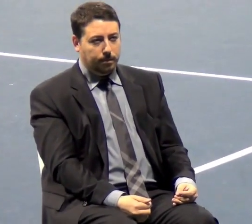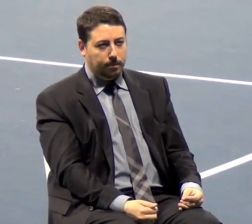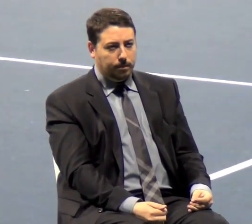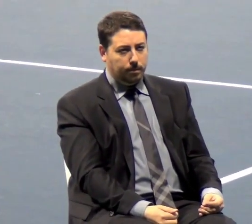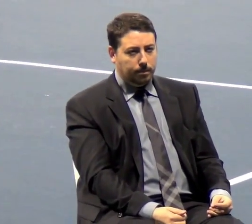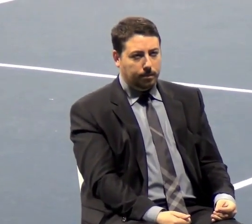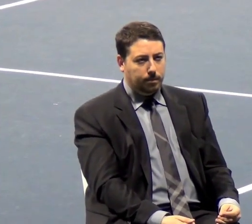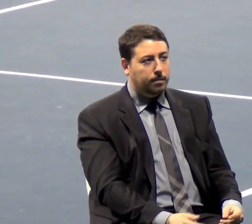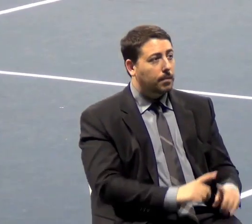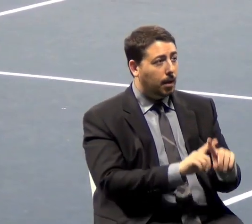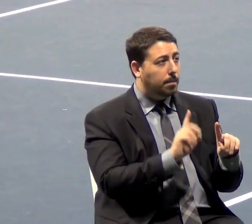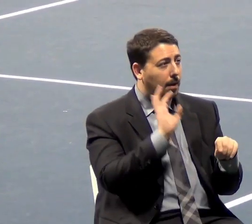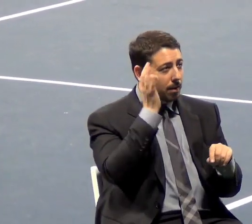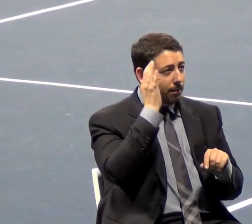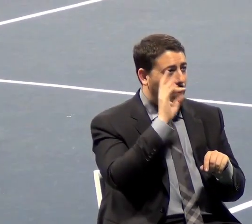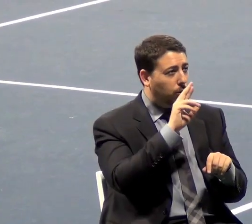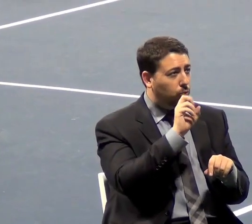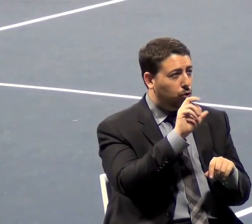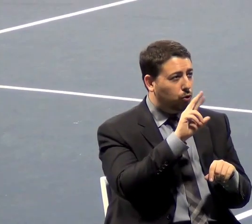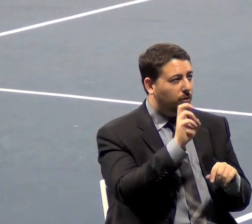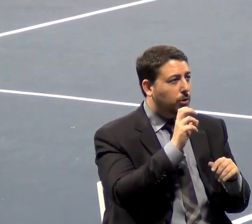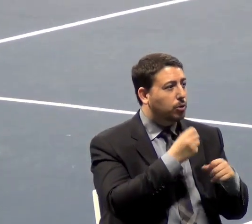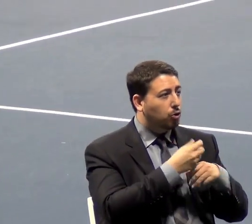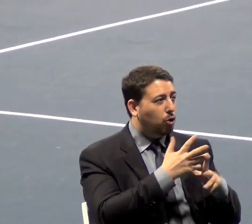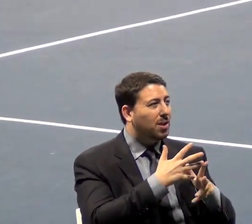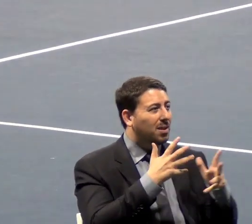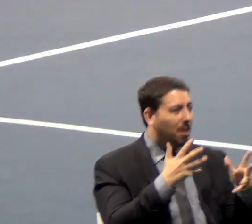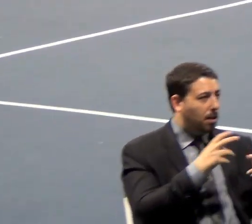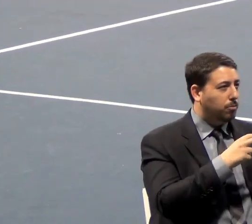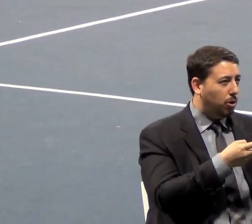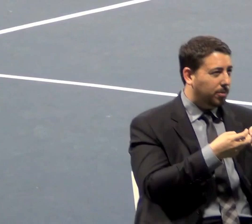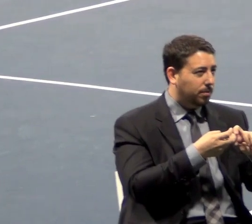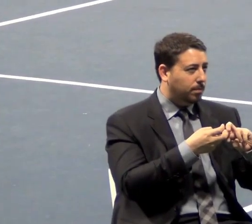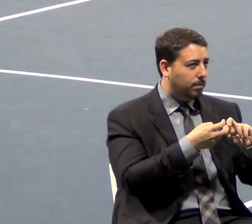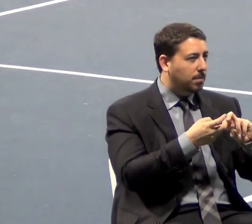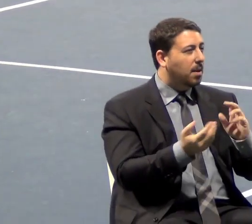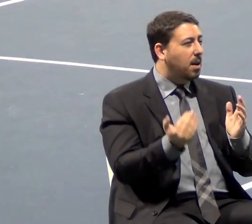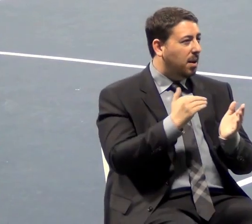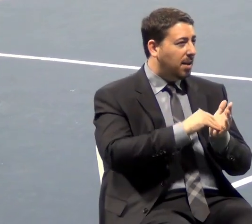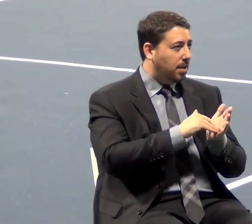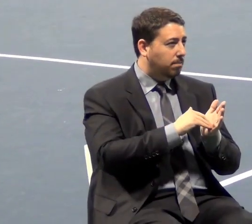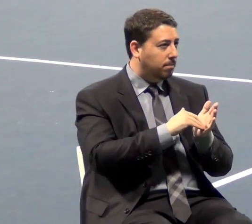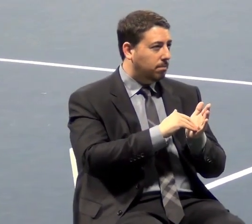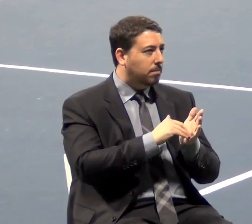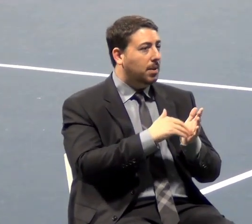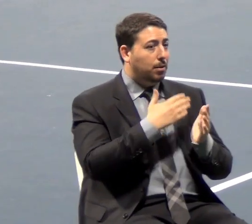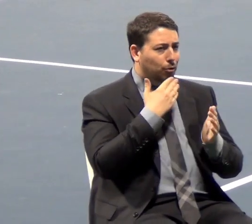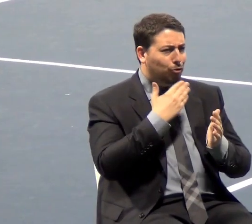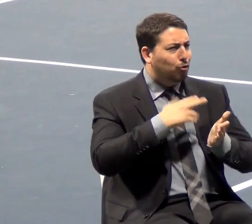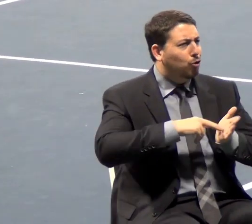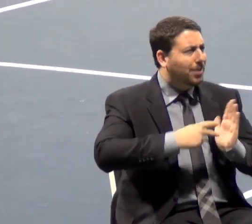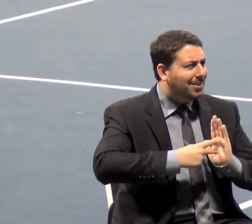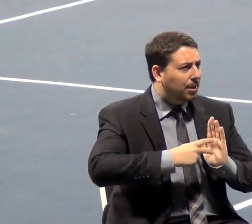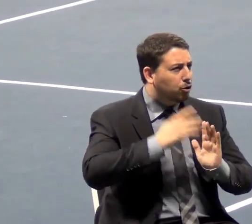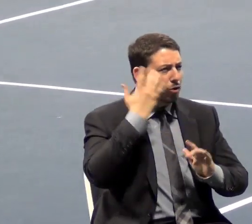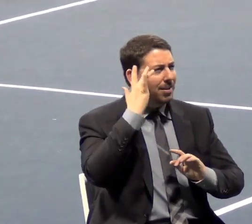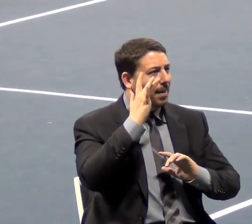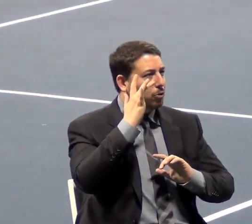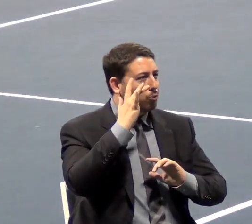The Federal Reserve has caused a lot of mischief. Once again, a lot of well-intentioned intellectuals thought that this was a wonderful thing to